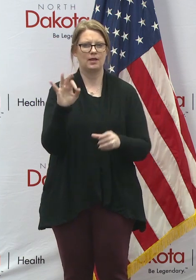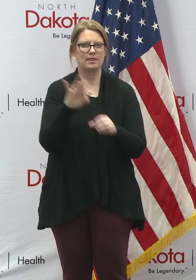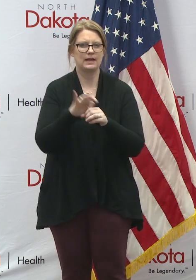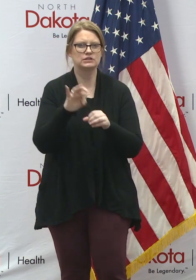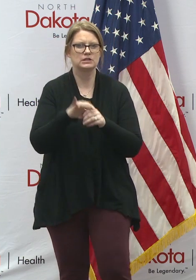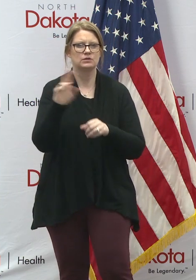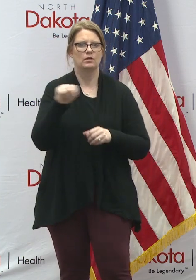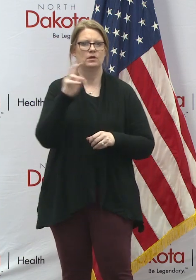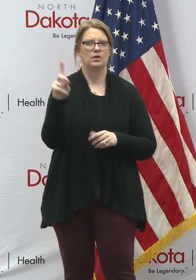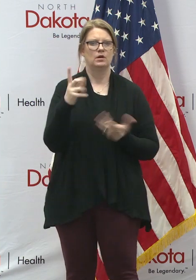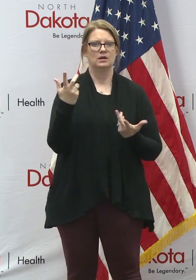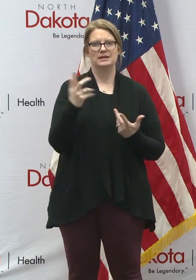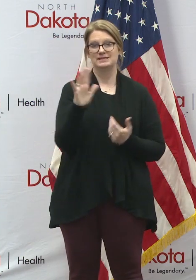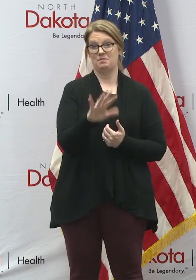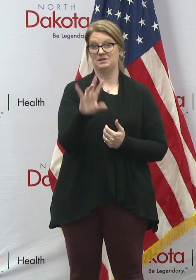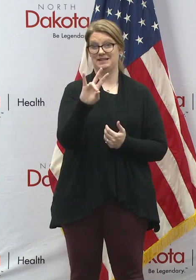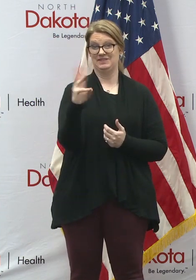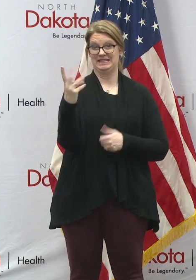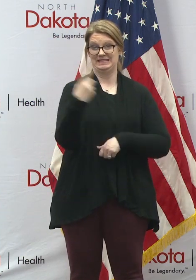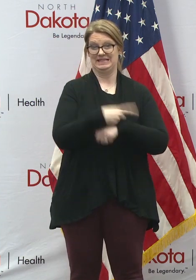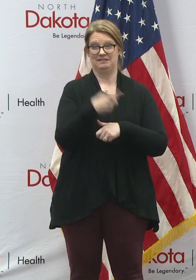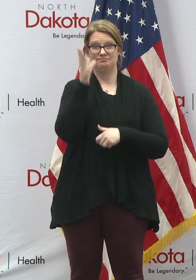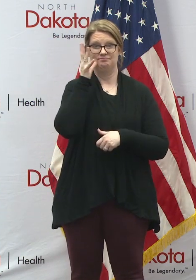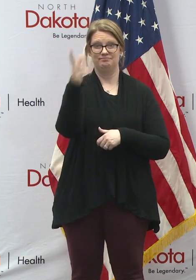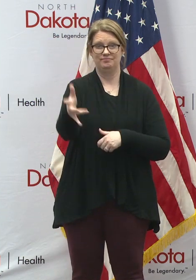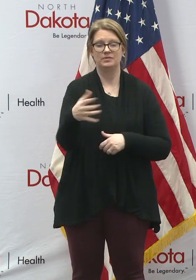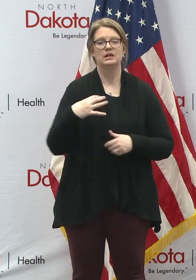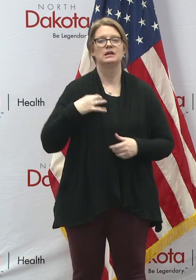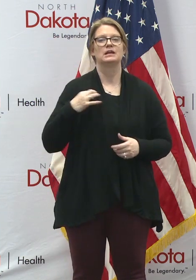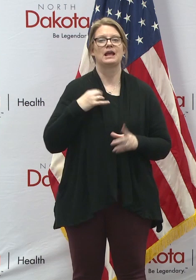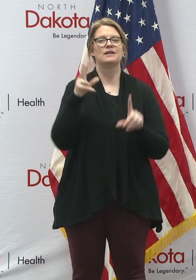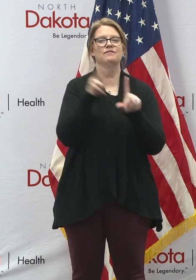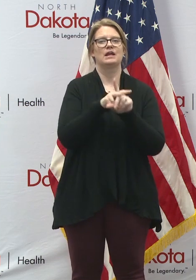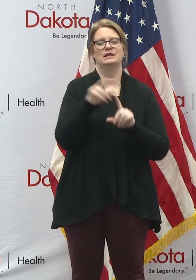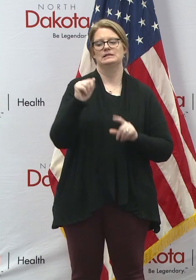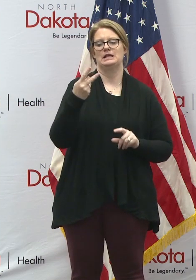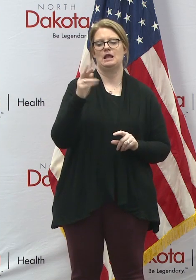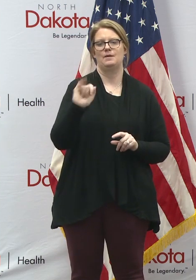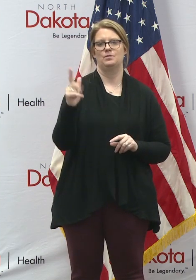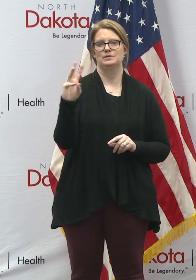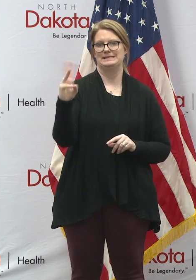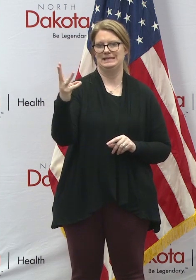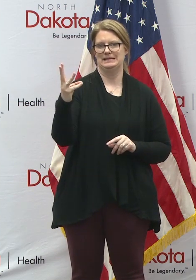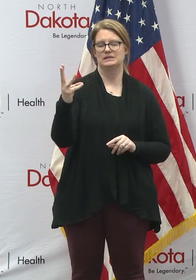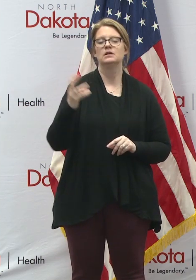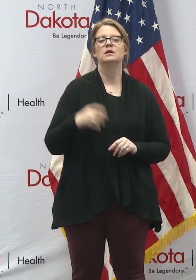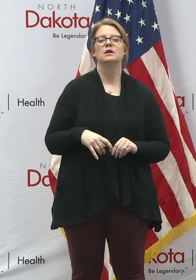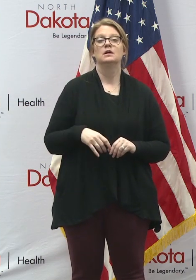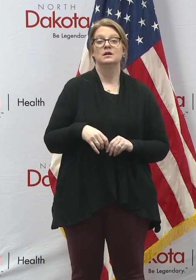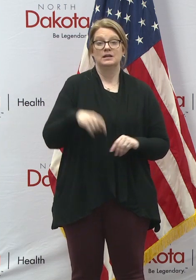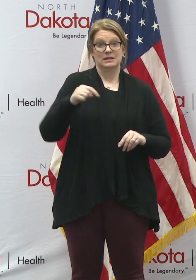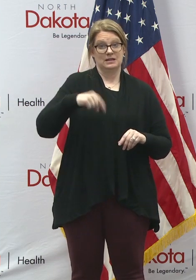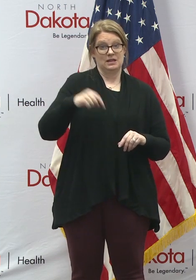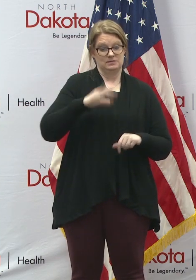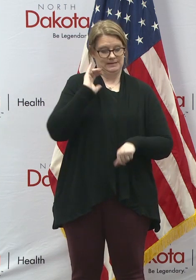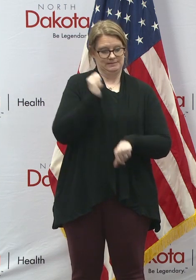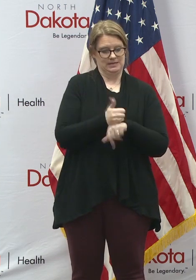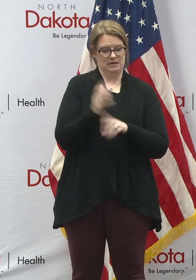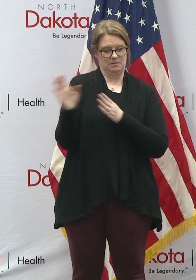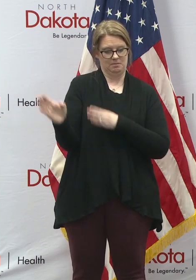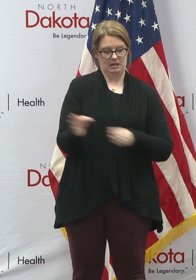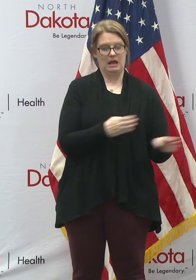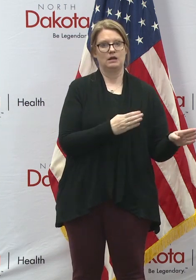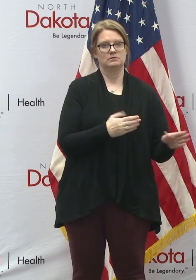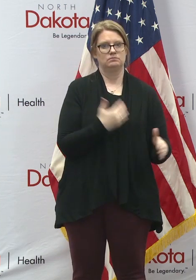only 76 days away. Candidate filing for that is April 6th. And we've got a plan in place to keep